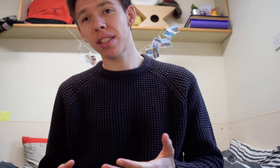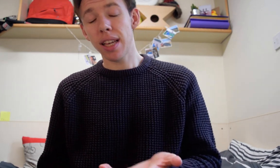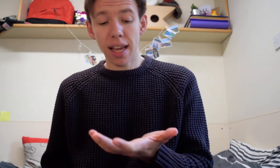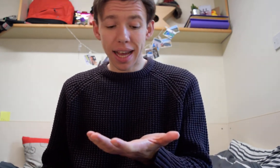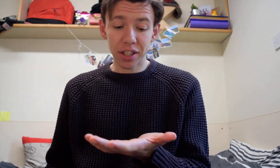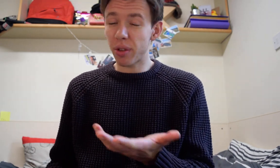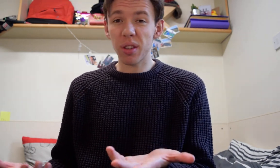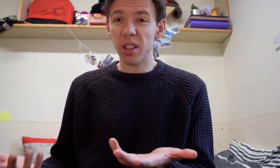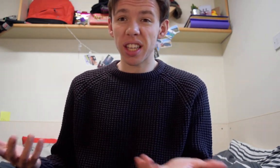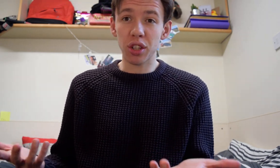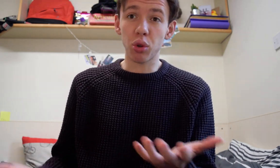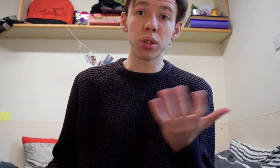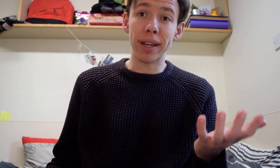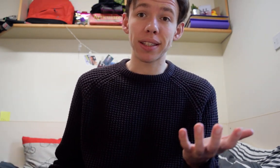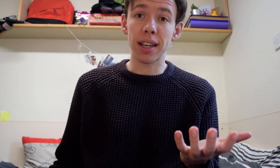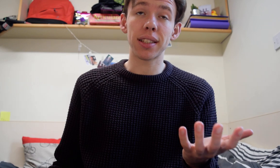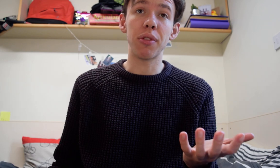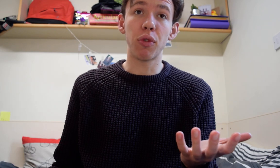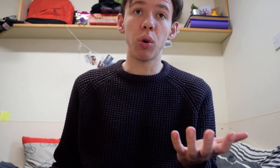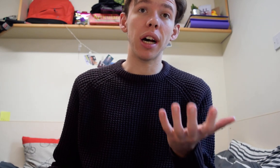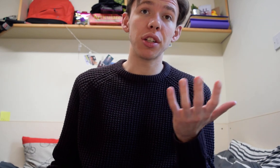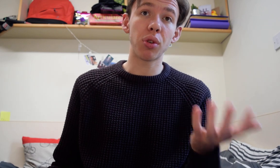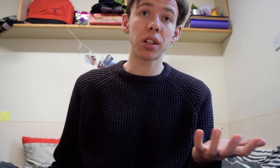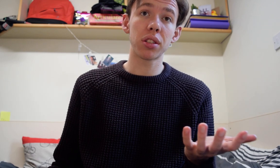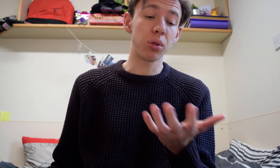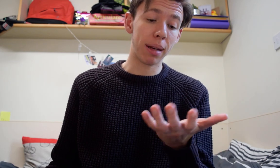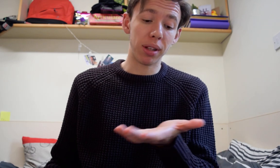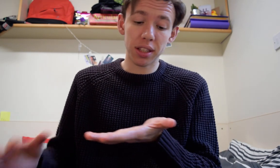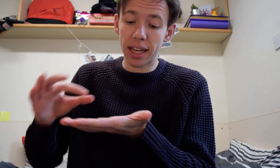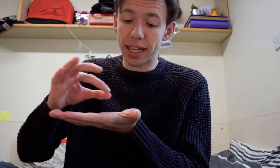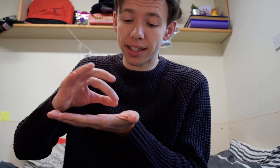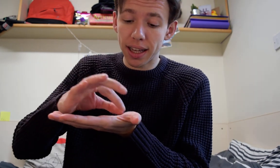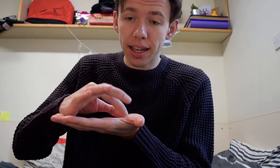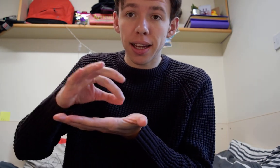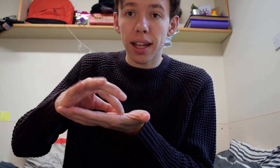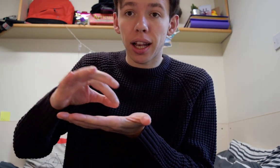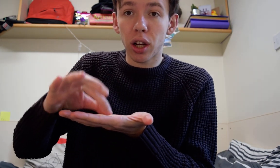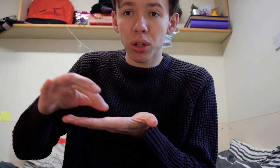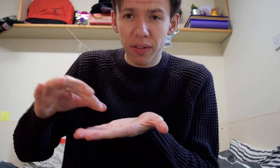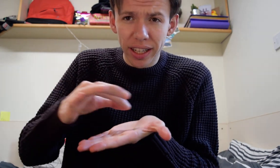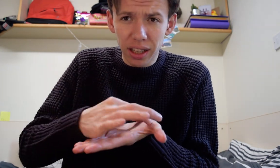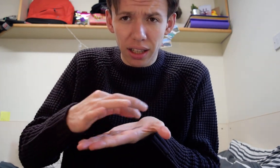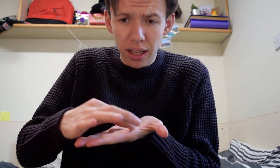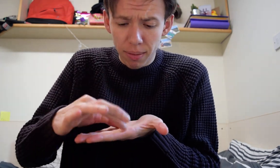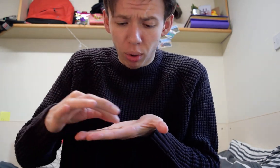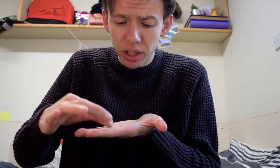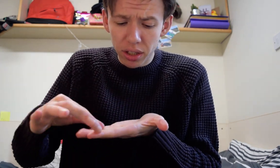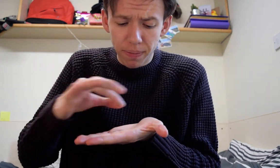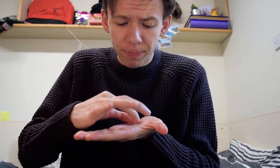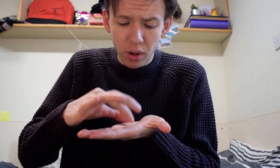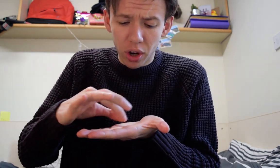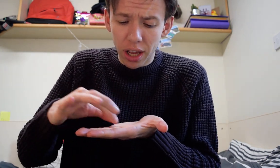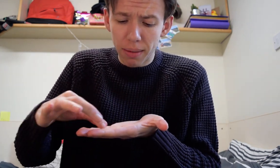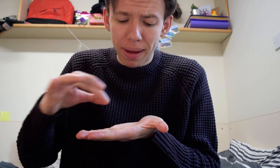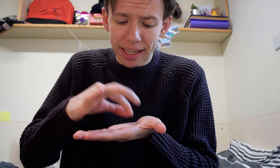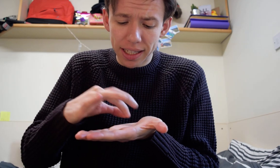and so this could also be a sign for drugs or tablets and it's like lots of little points on a packet